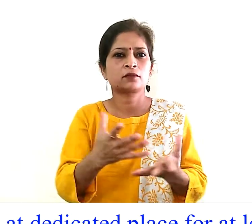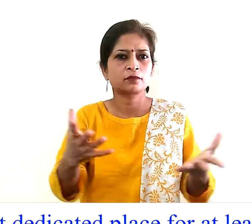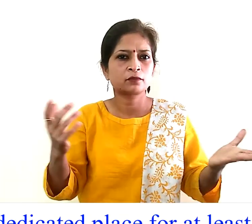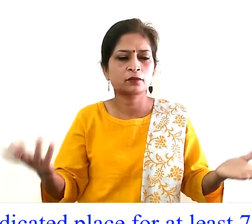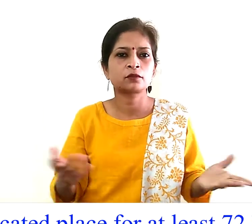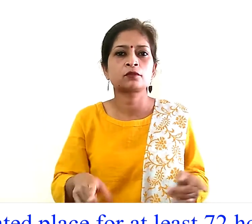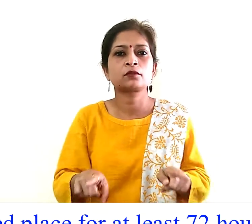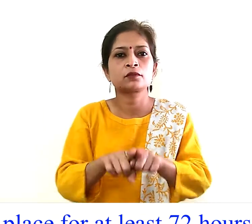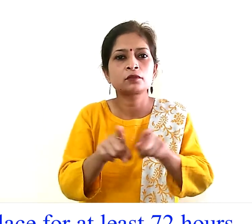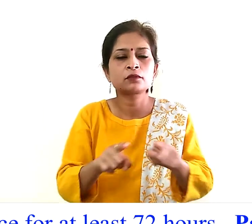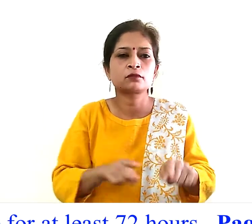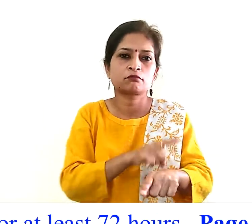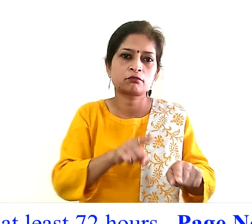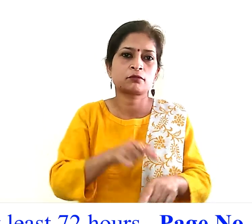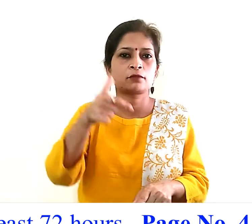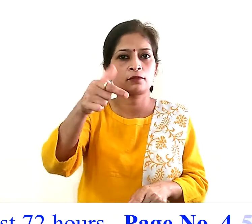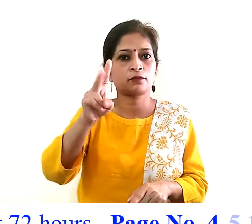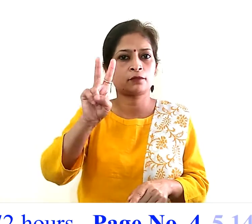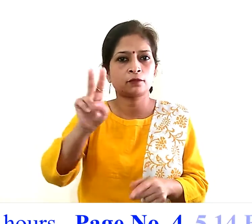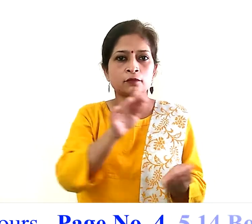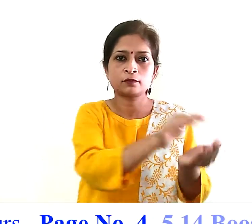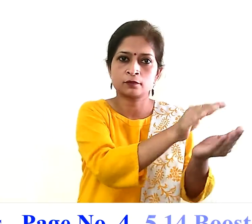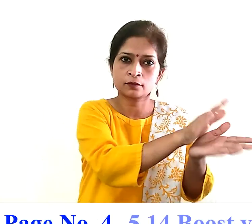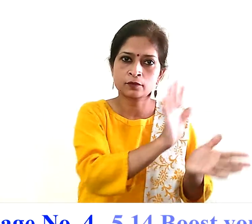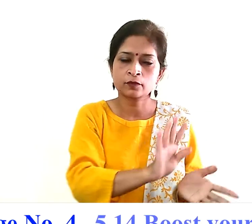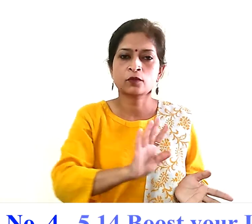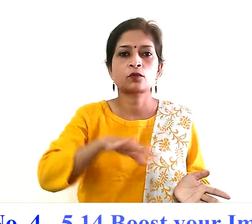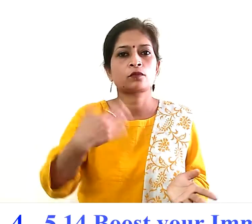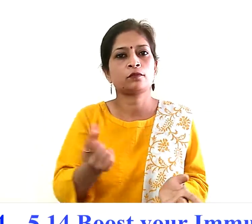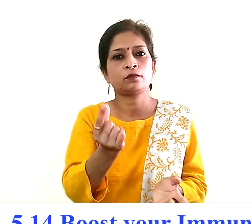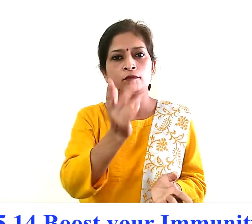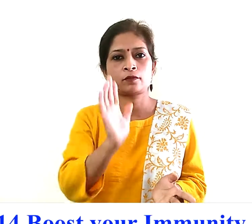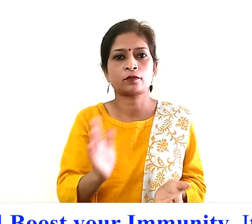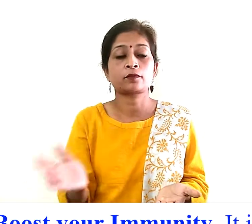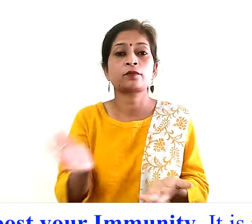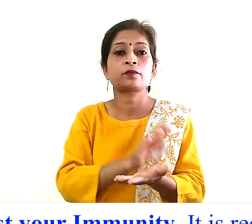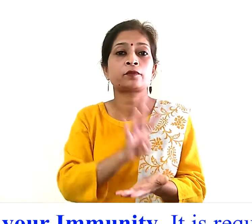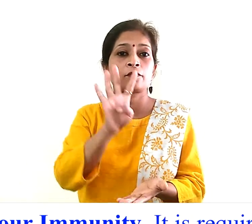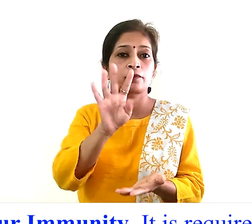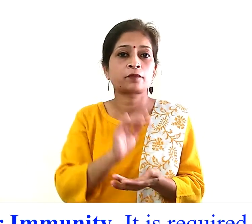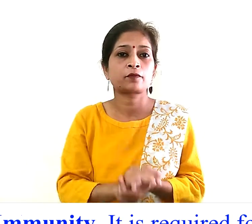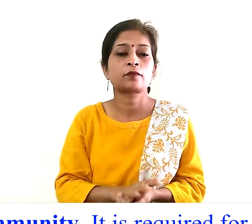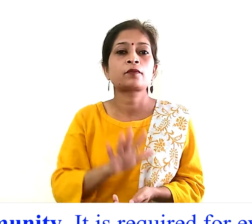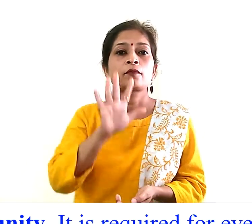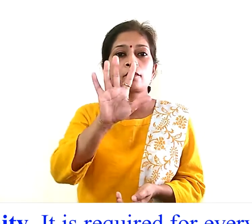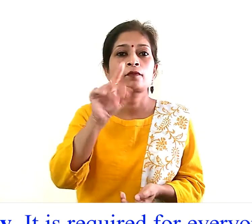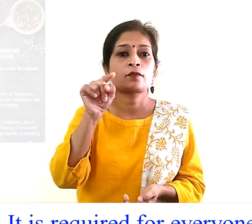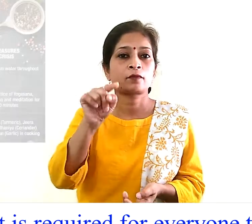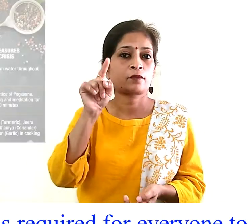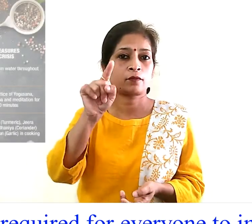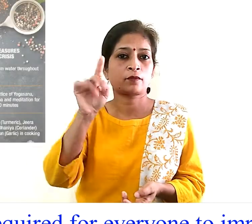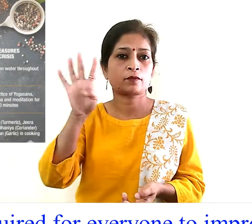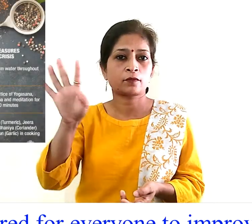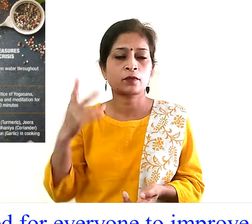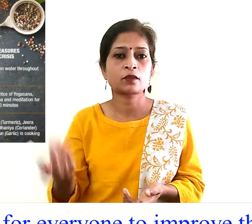place for at least 72 hours page number 4 5.14 boost your immunity